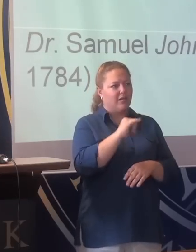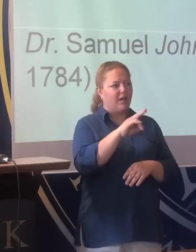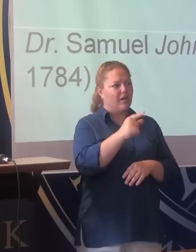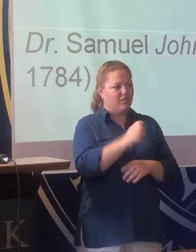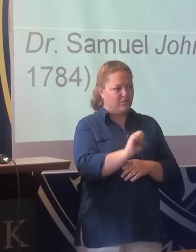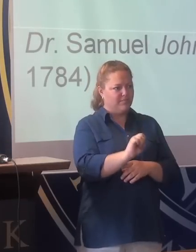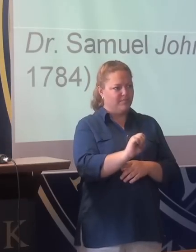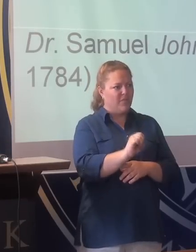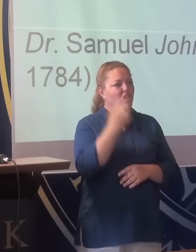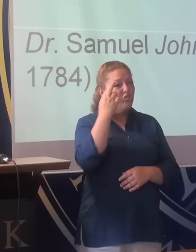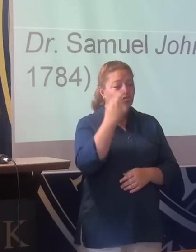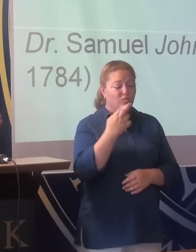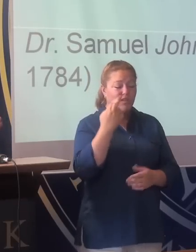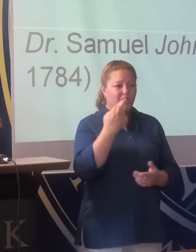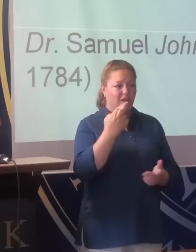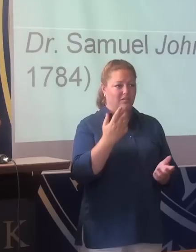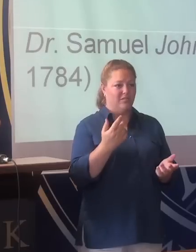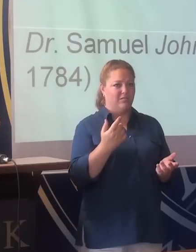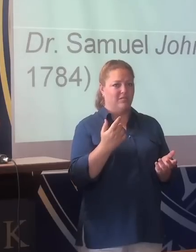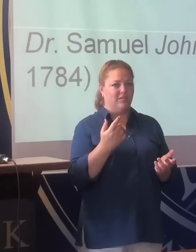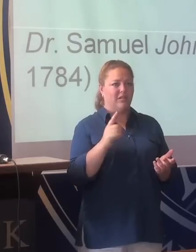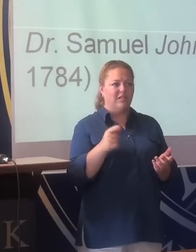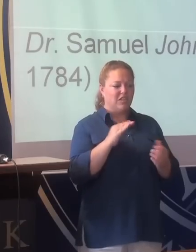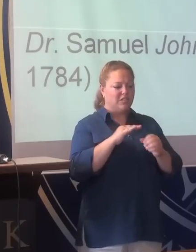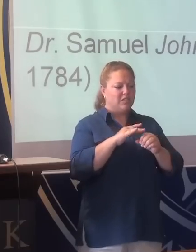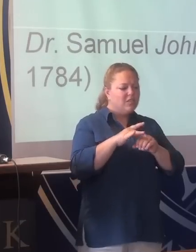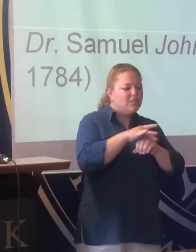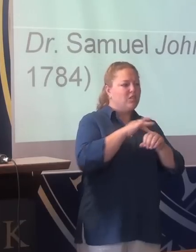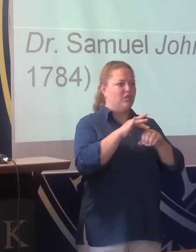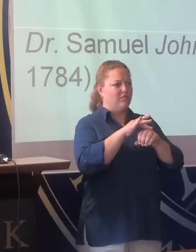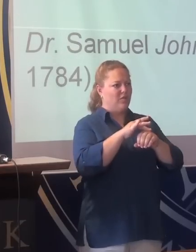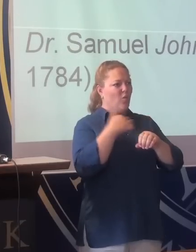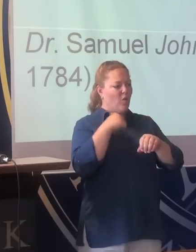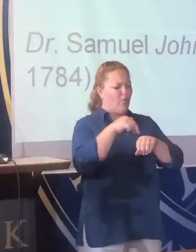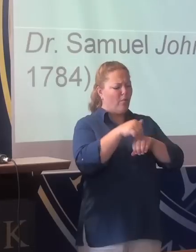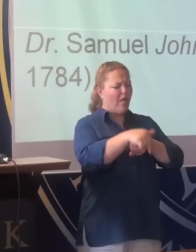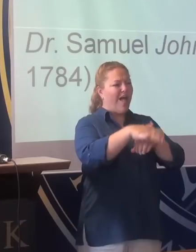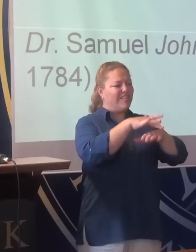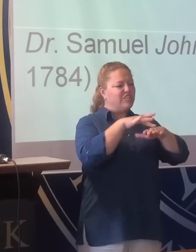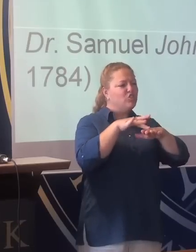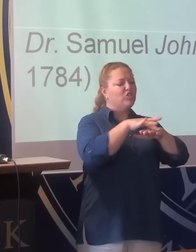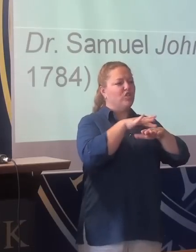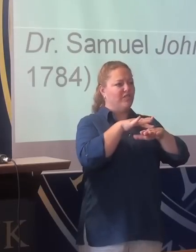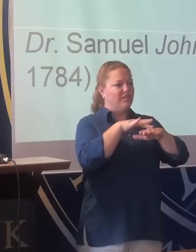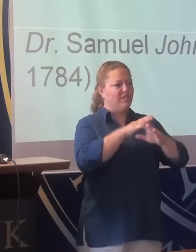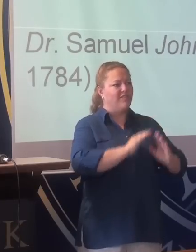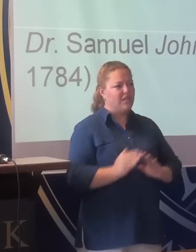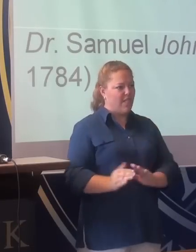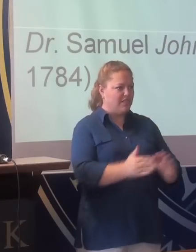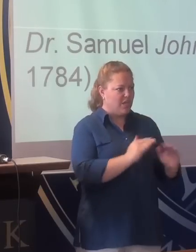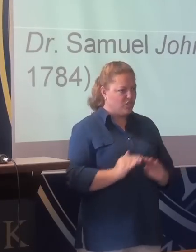that it is but an eggshell of civilisation upon which we tiptoe,